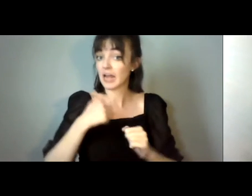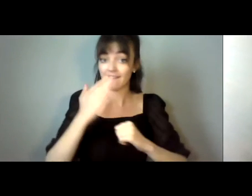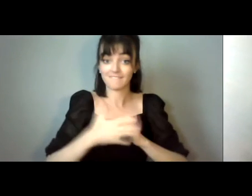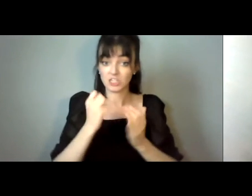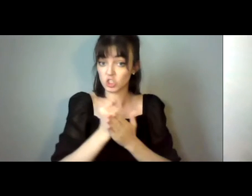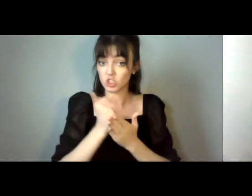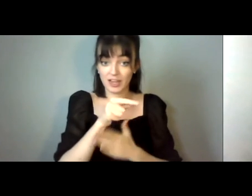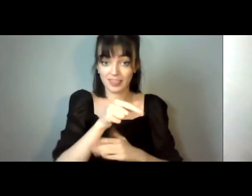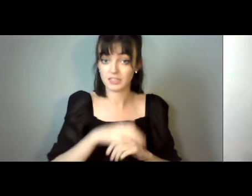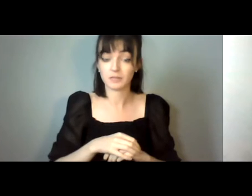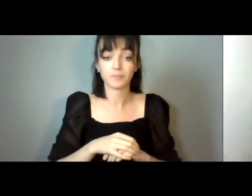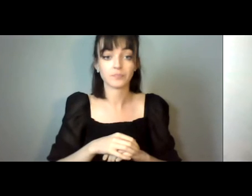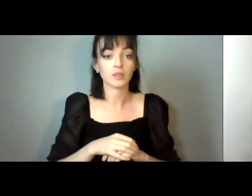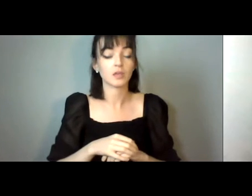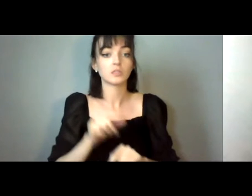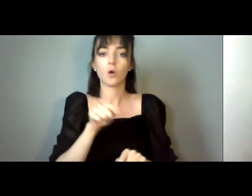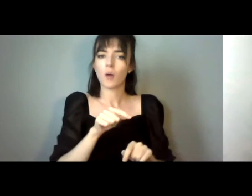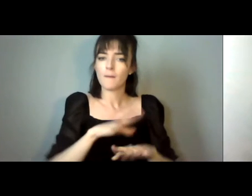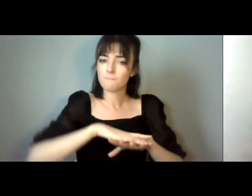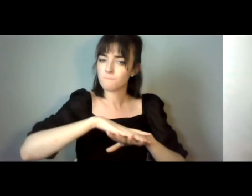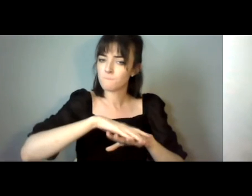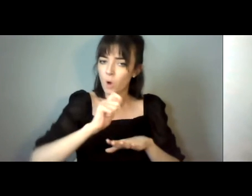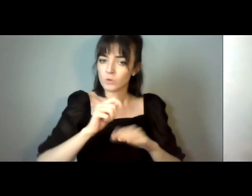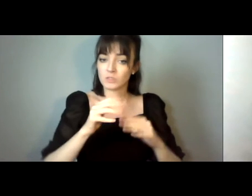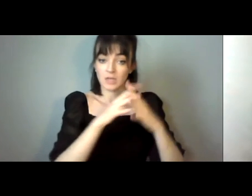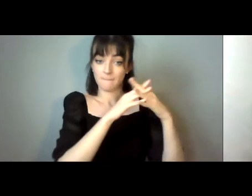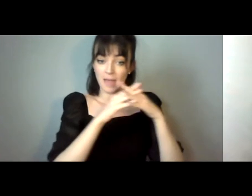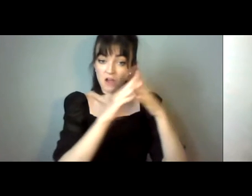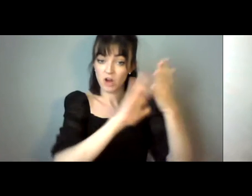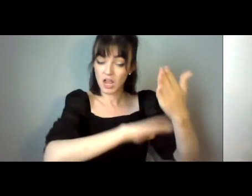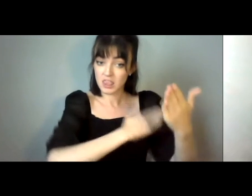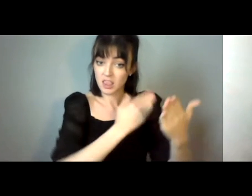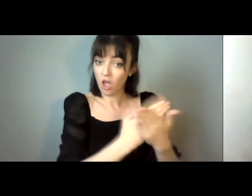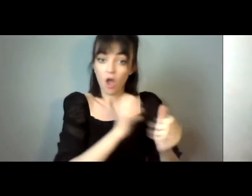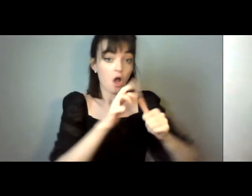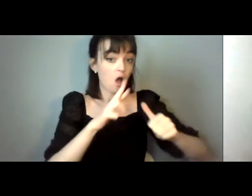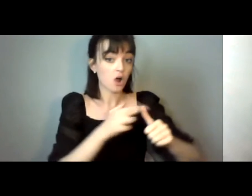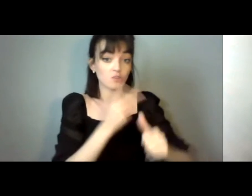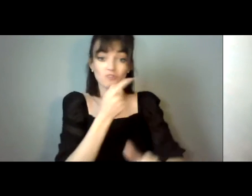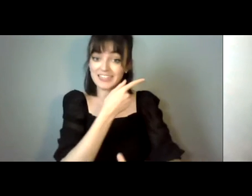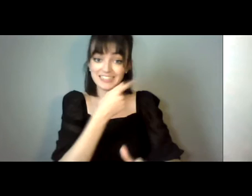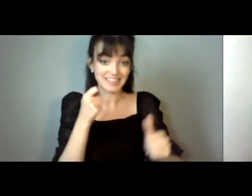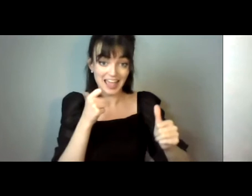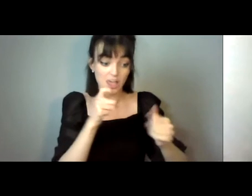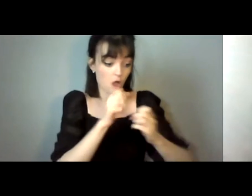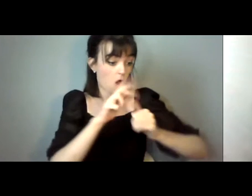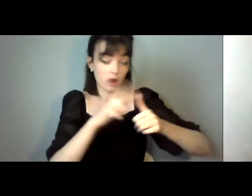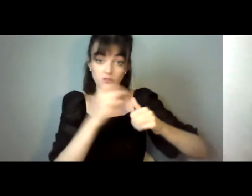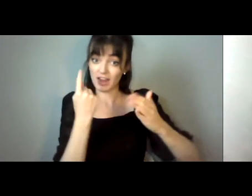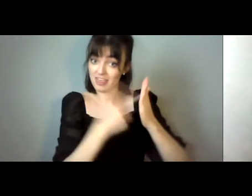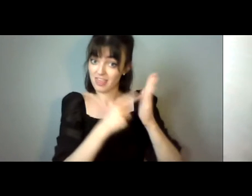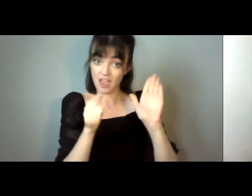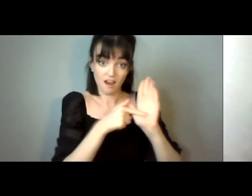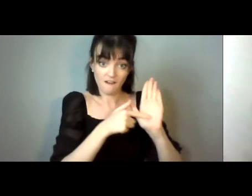even though the vast majority of American laws already say and have already said